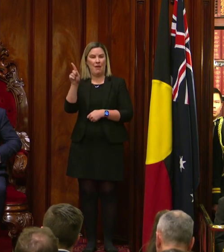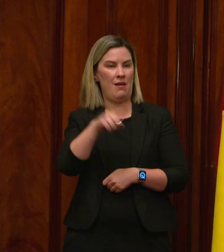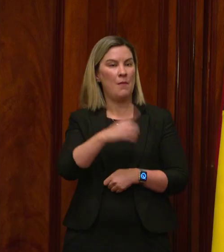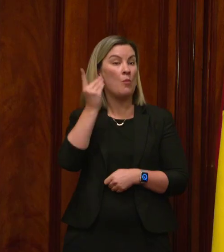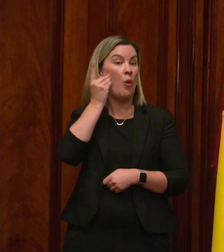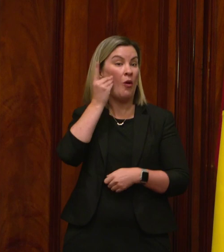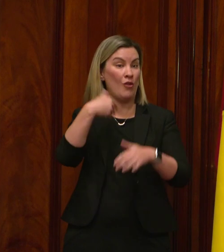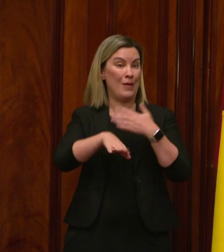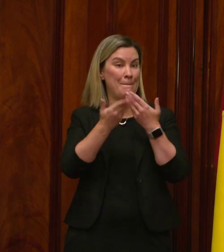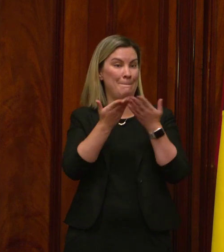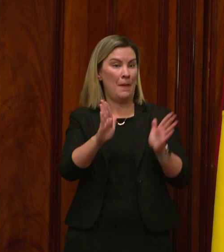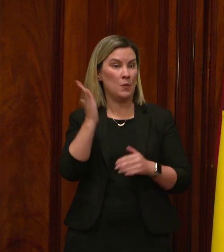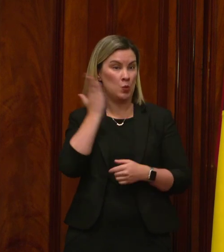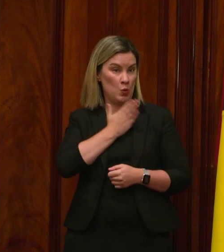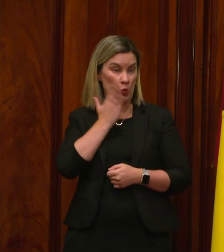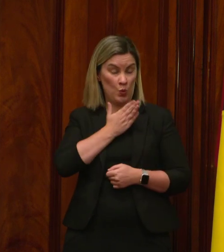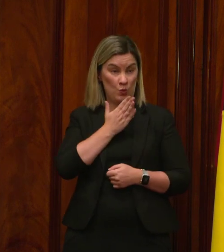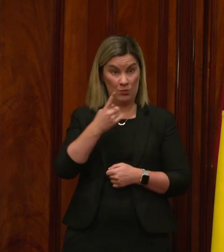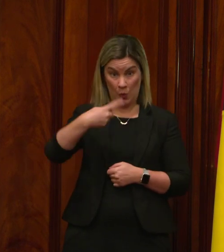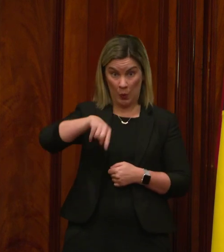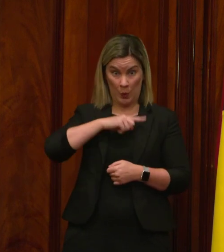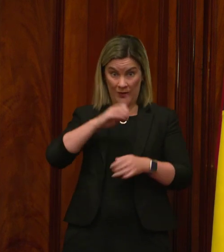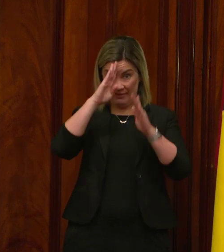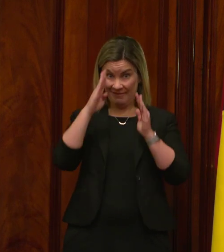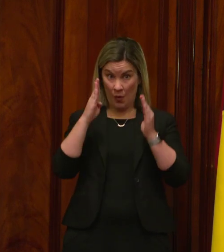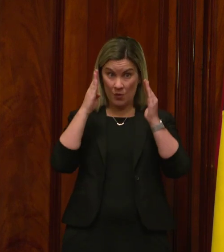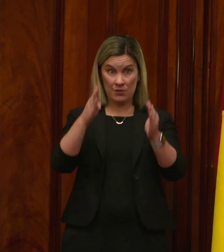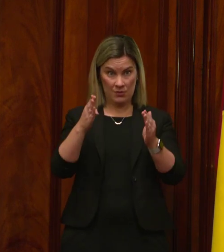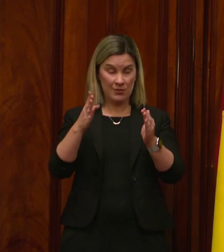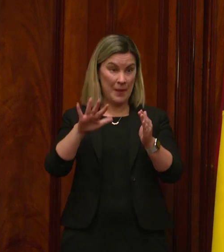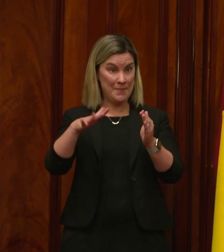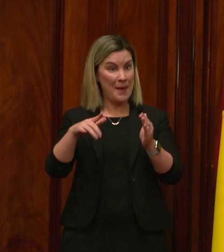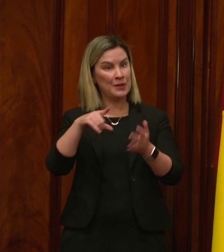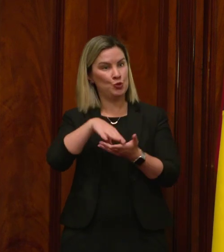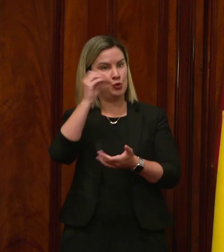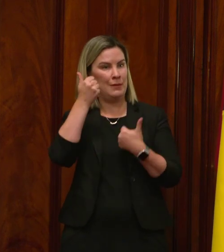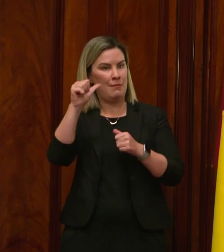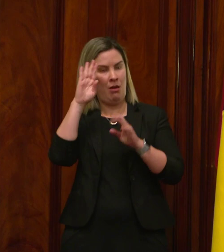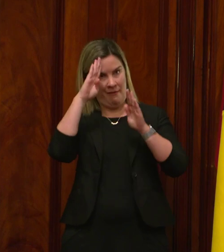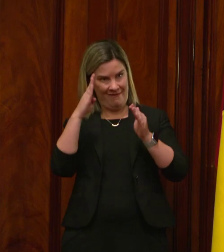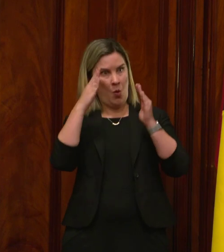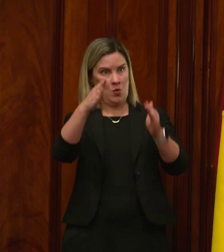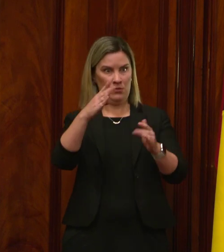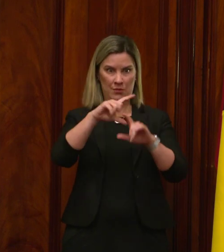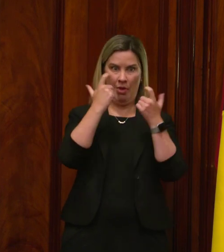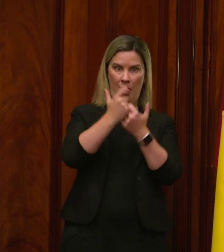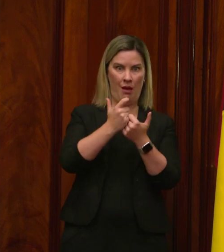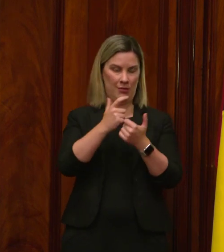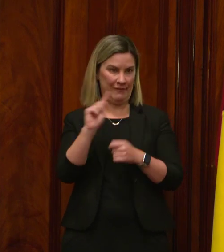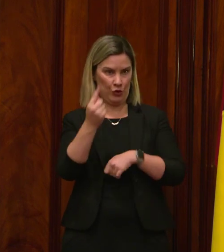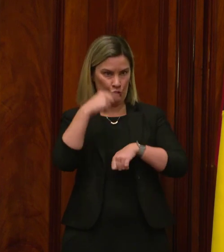If we truly are where our attention is, many students might be returning to the classroom for the first time in years.